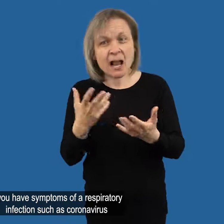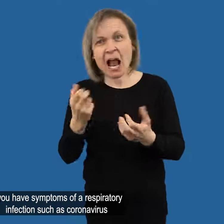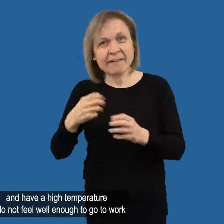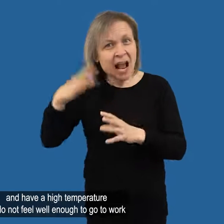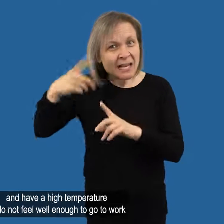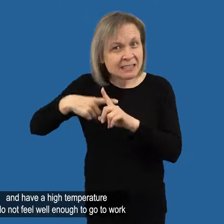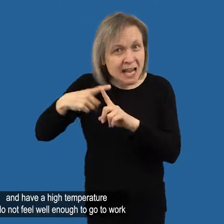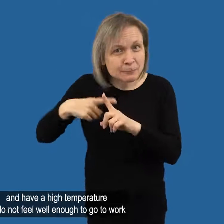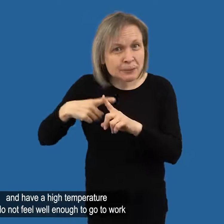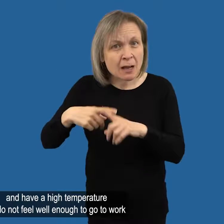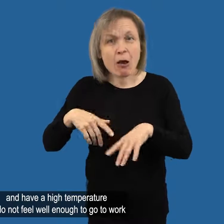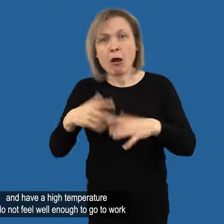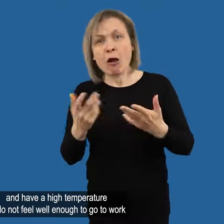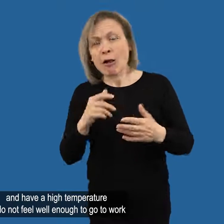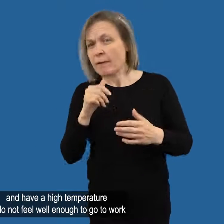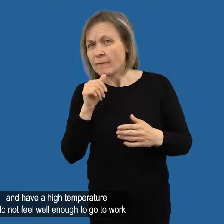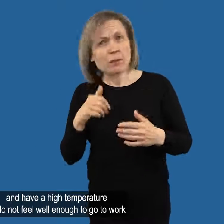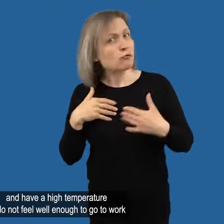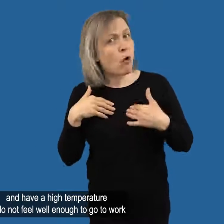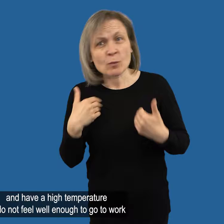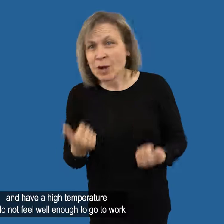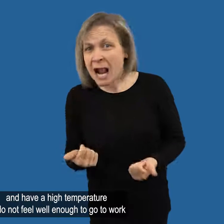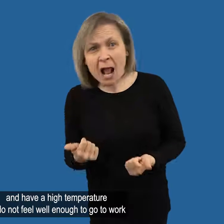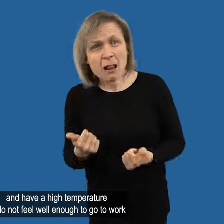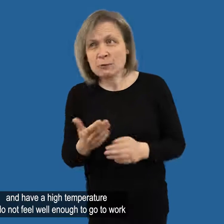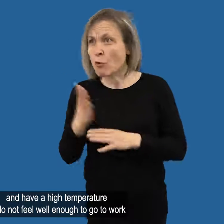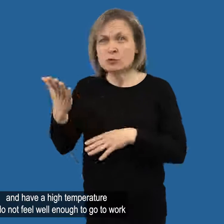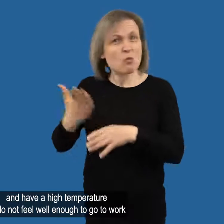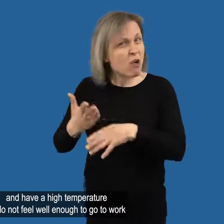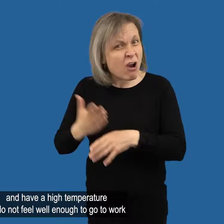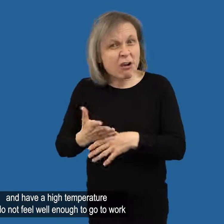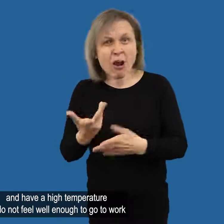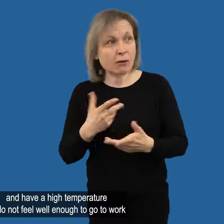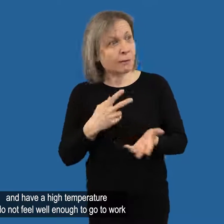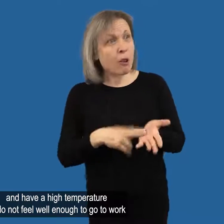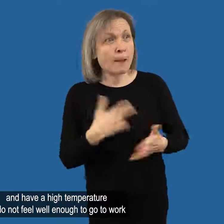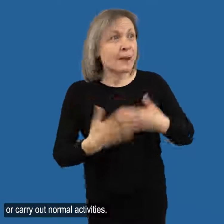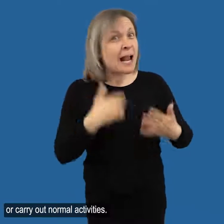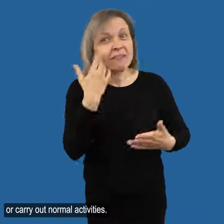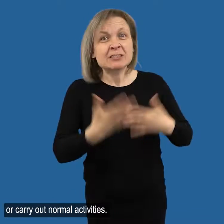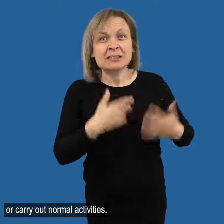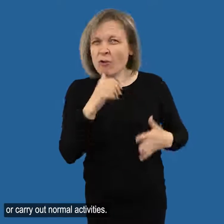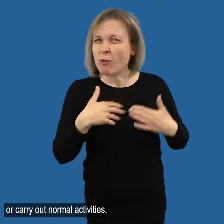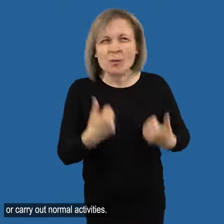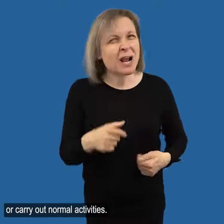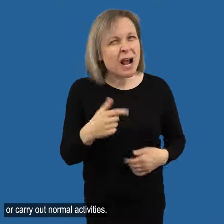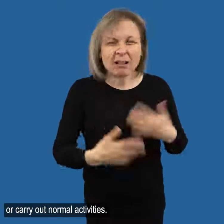And have a high temperature or do not feel well enough to go to work or carry out normal activities.